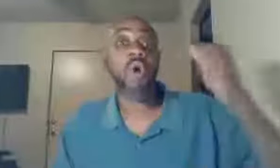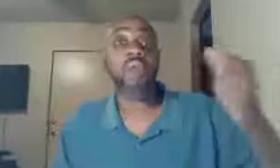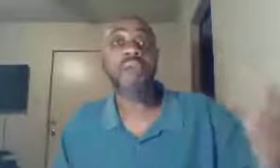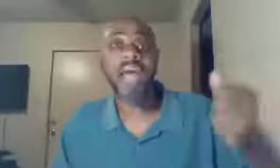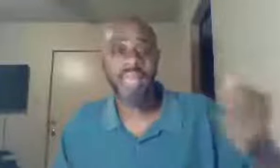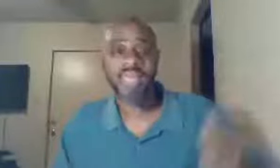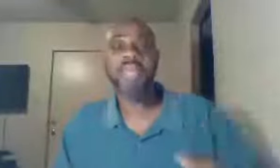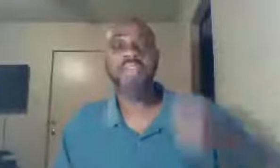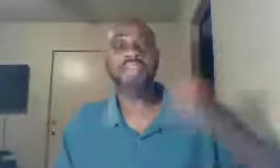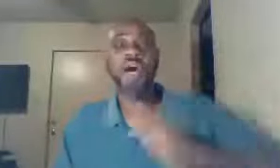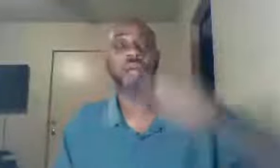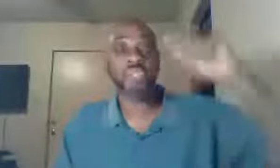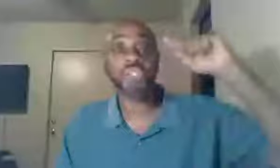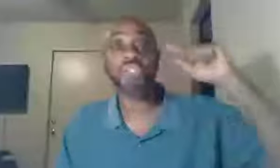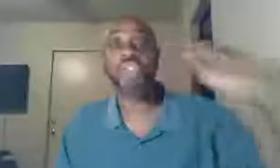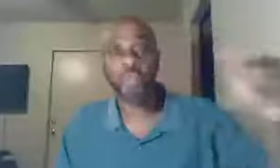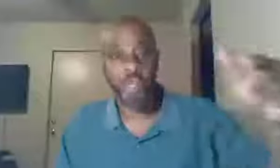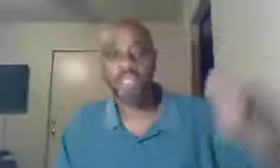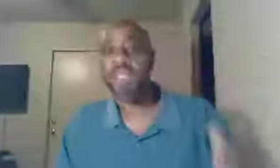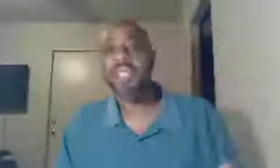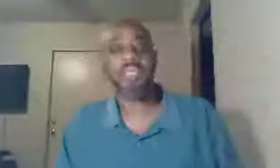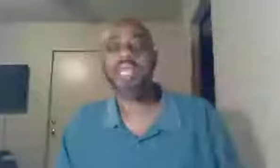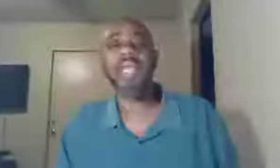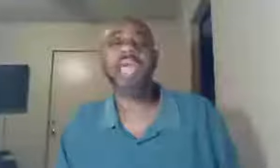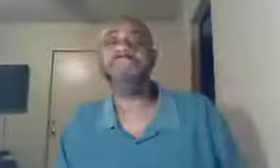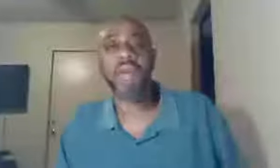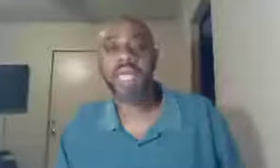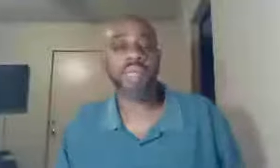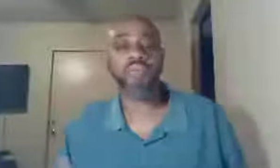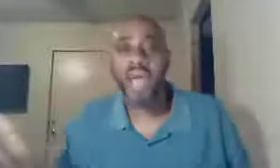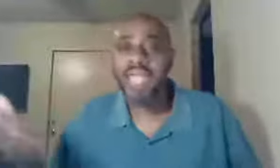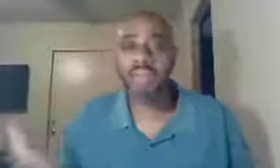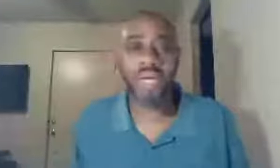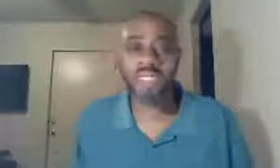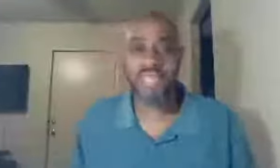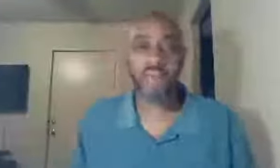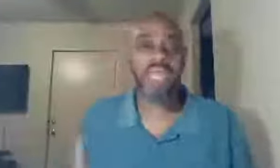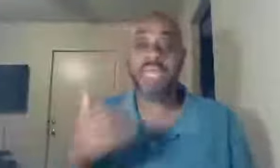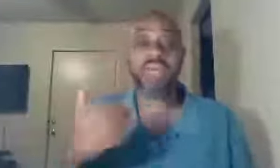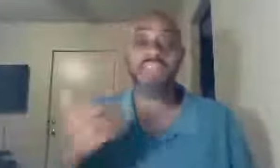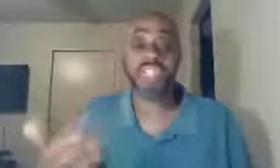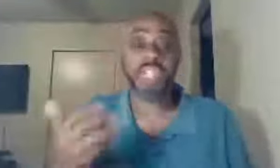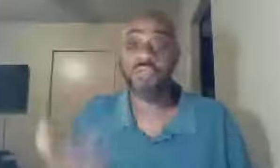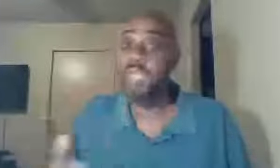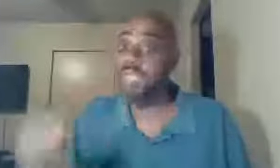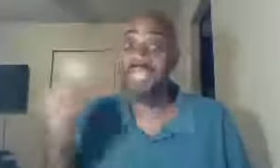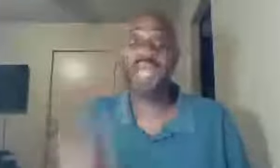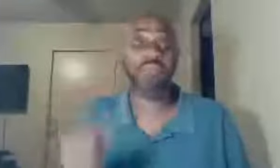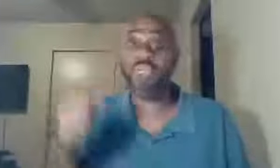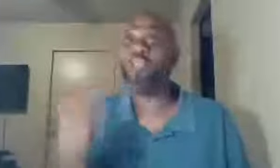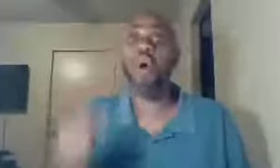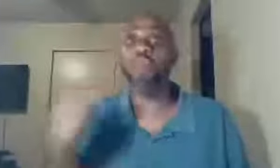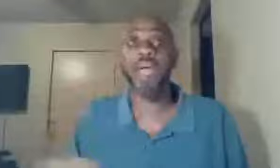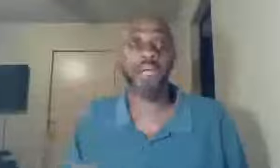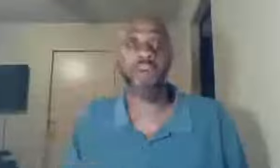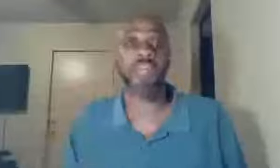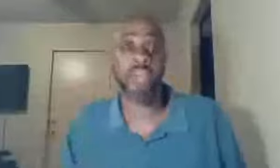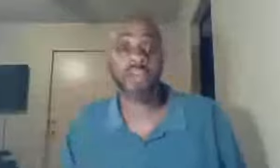moronic, they thought it was stupid, they said it ain't rain, rain, what is that, we ain't never seen rain, because there had been no rain, upon the earth,